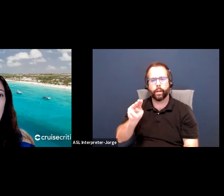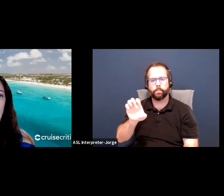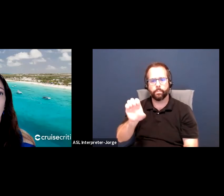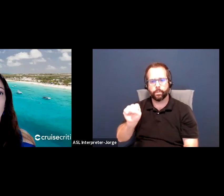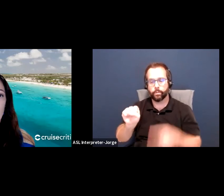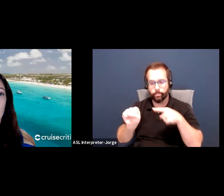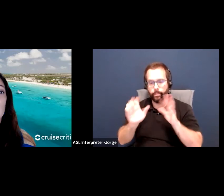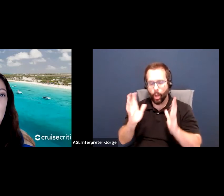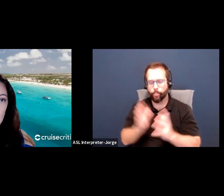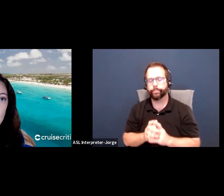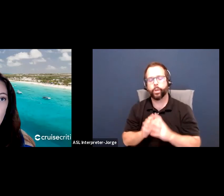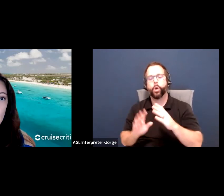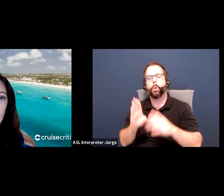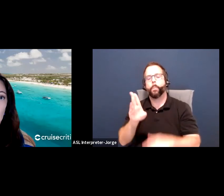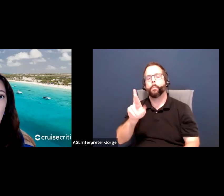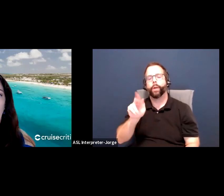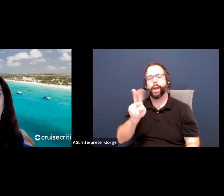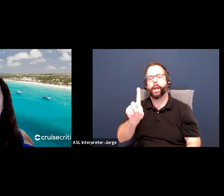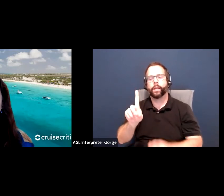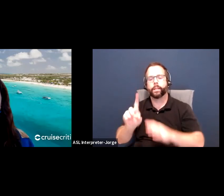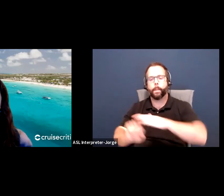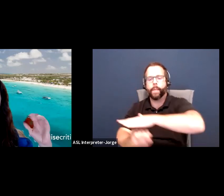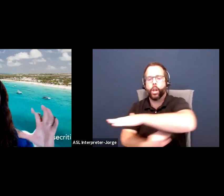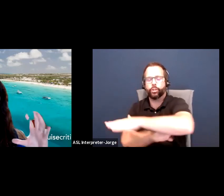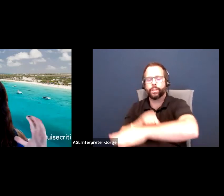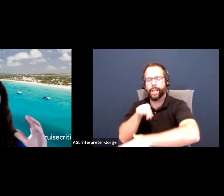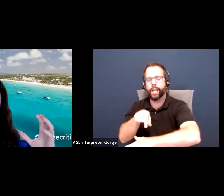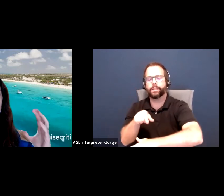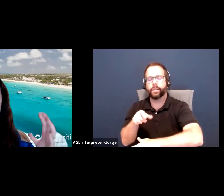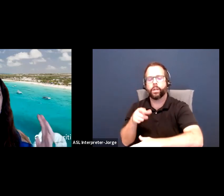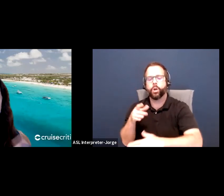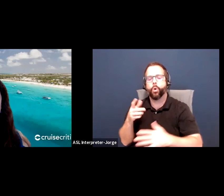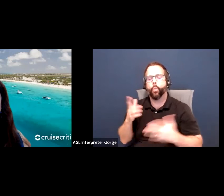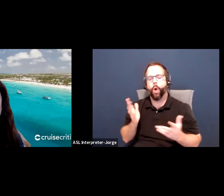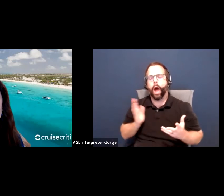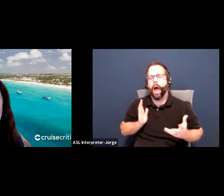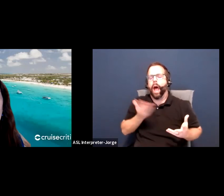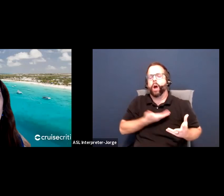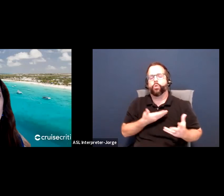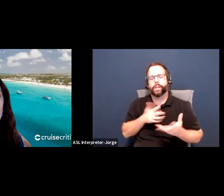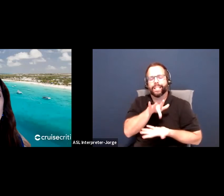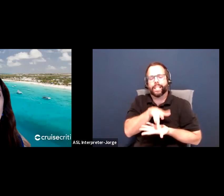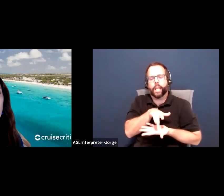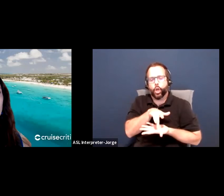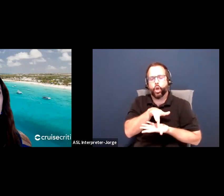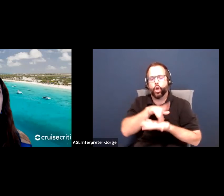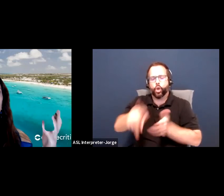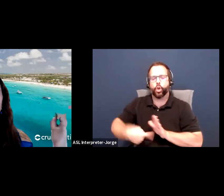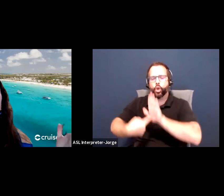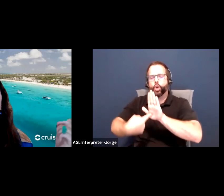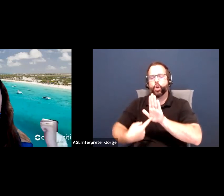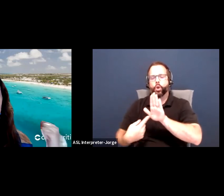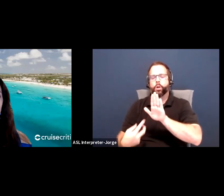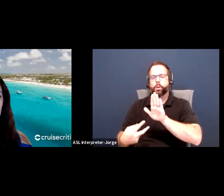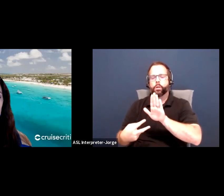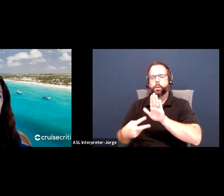our brand, our center stands for. We want these different things to come to be in our